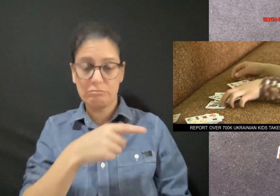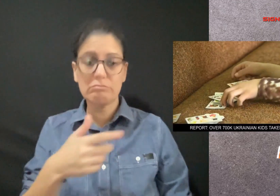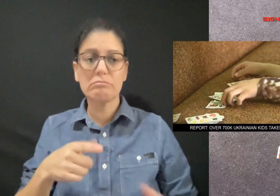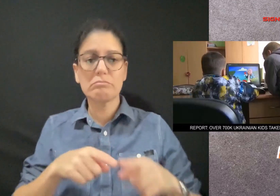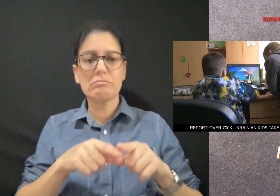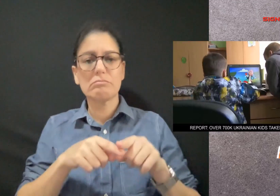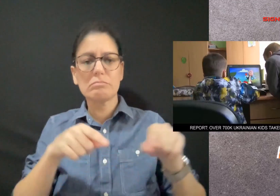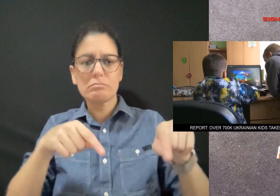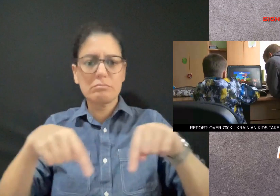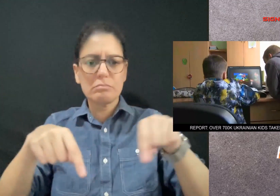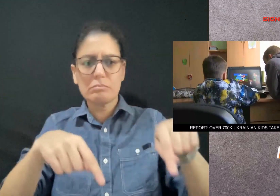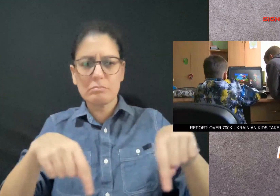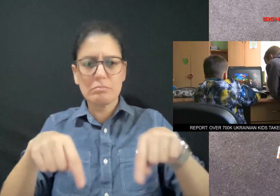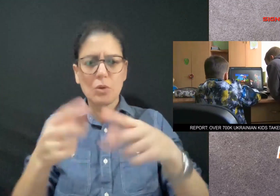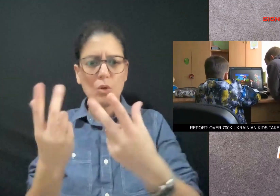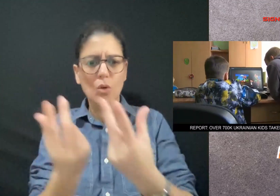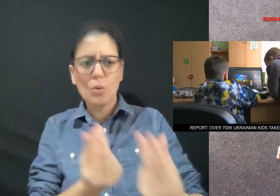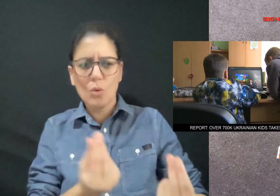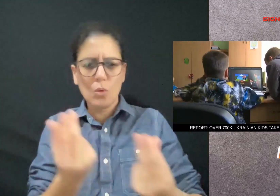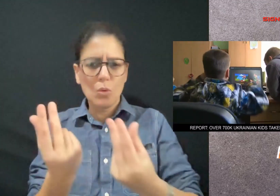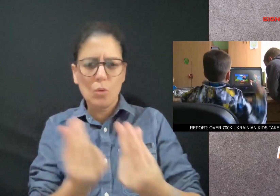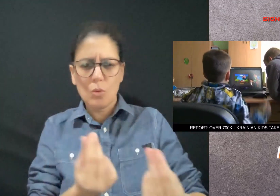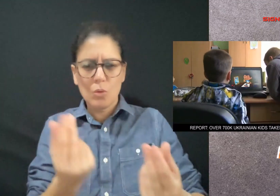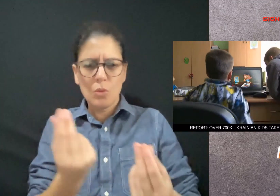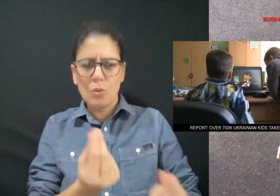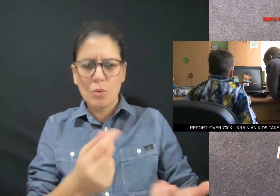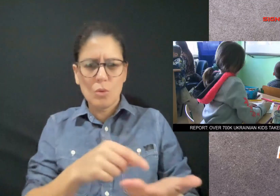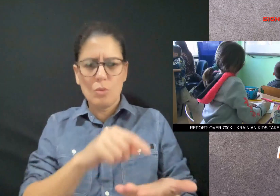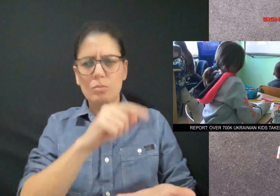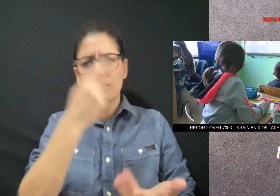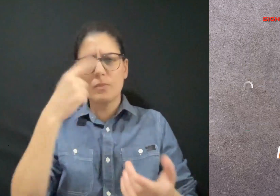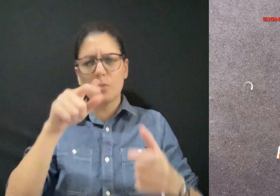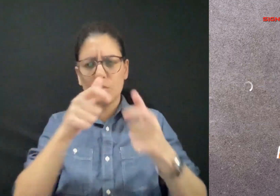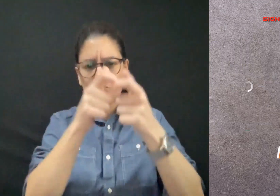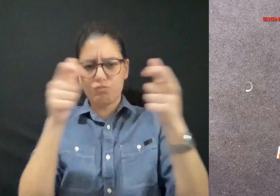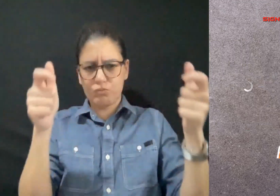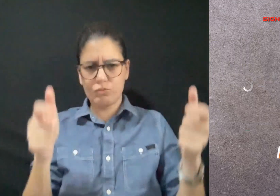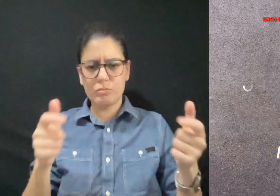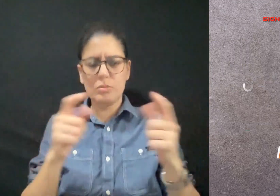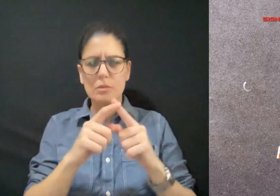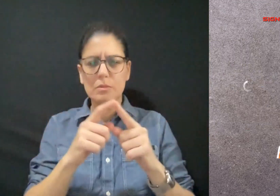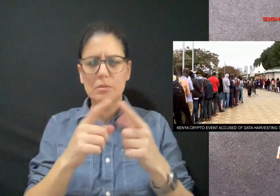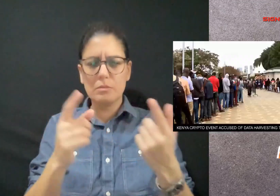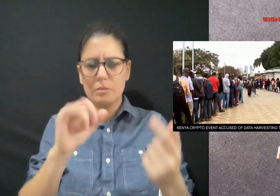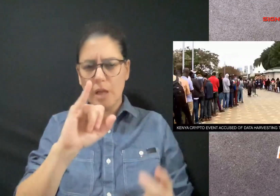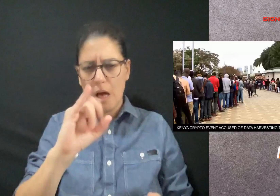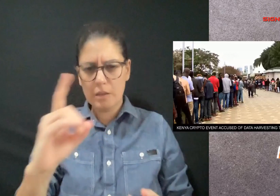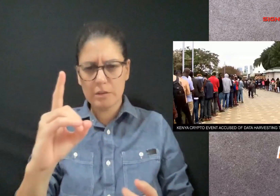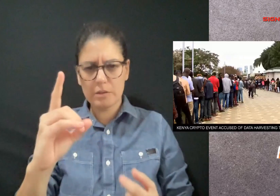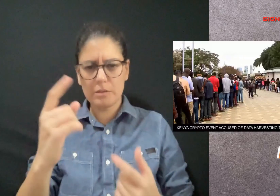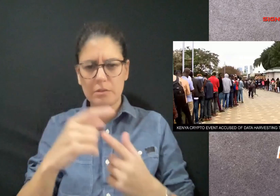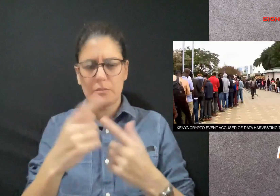In Kenya, registrations for digital identification and cryptocurrency company